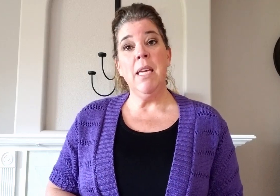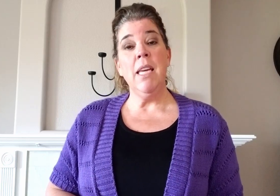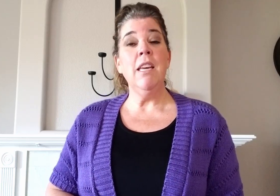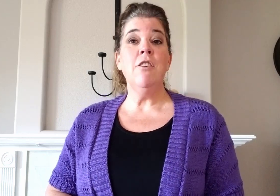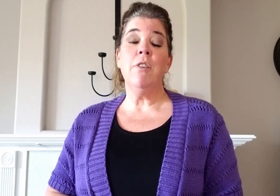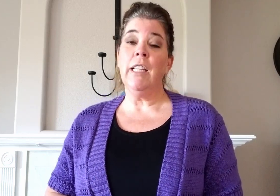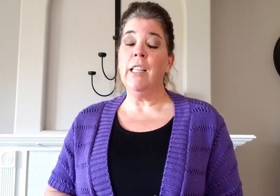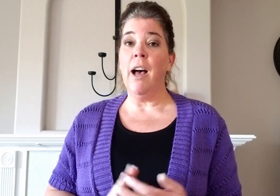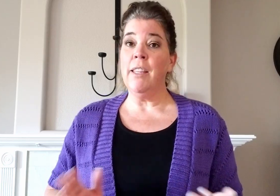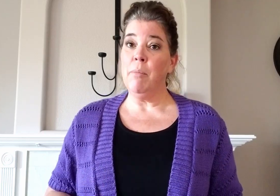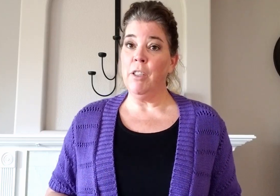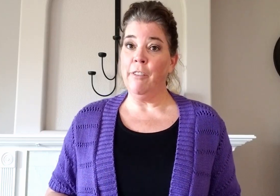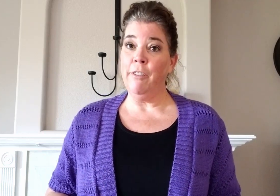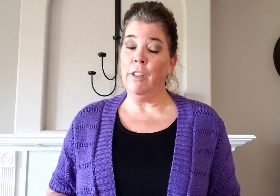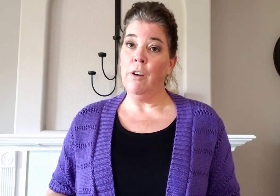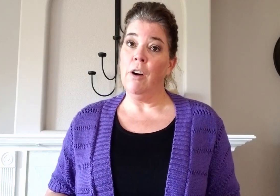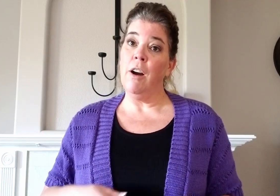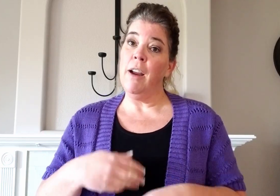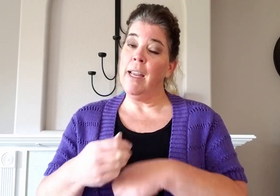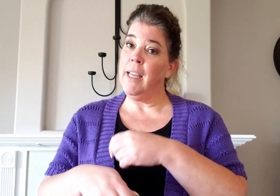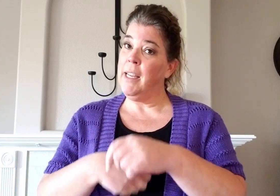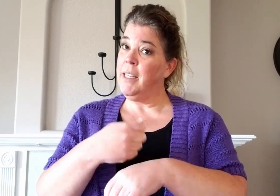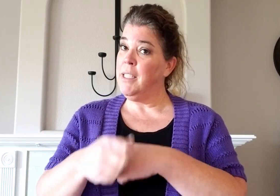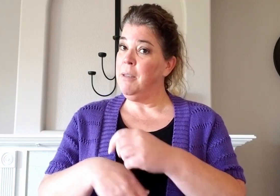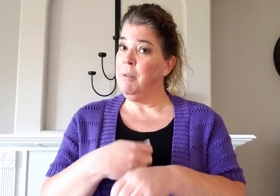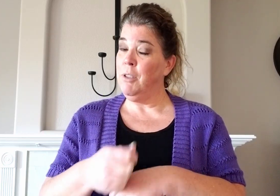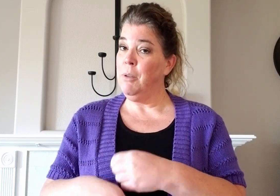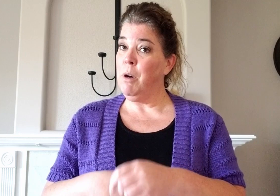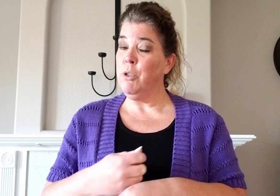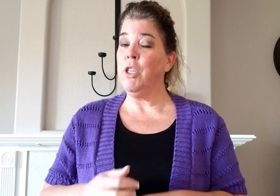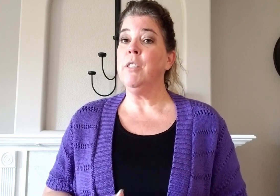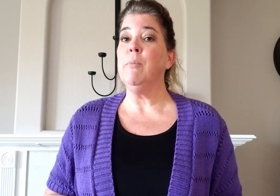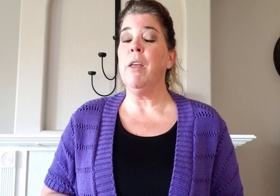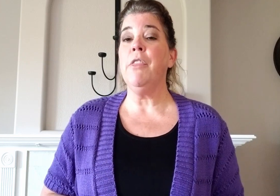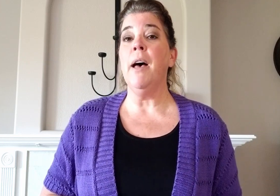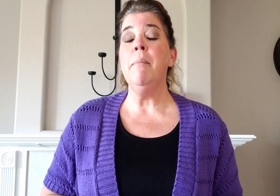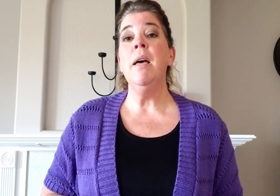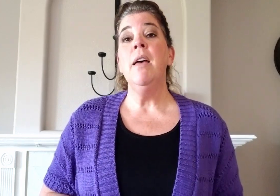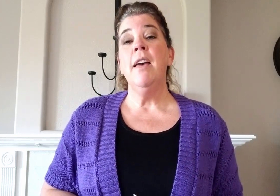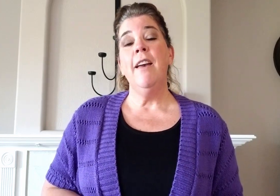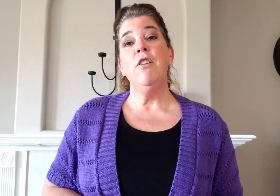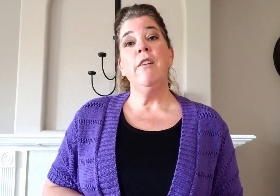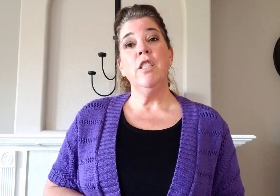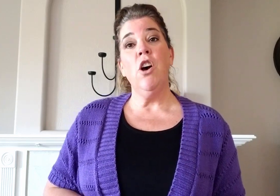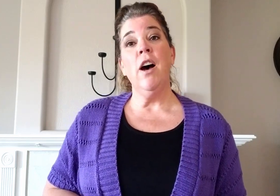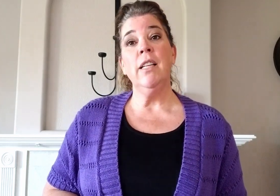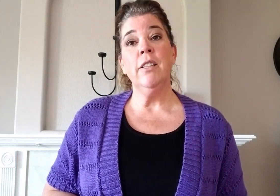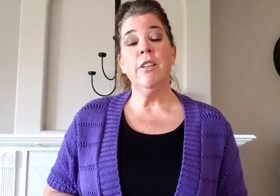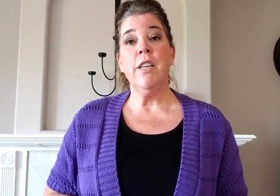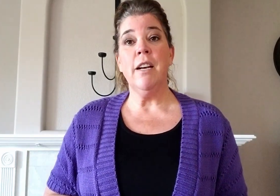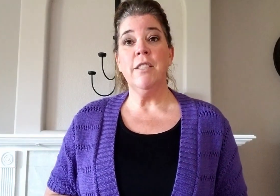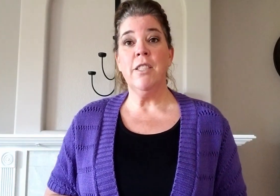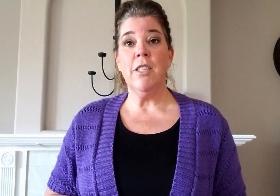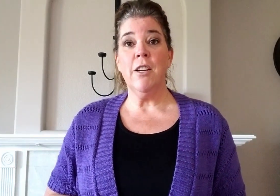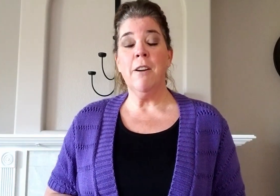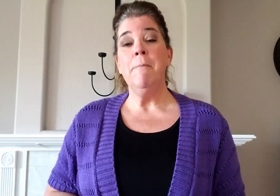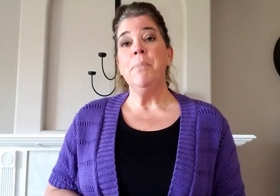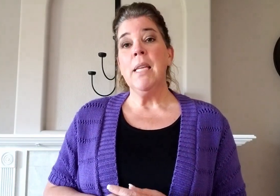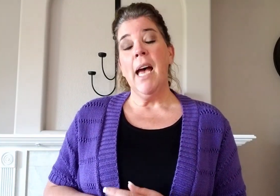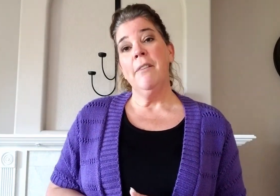you can lie them on the floor and do the motions with them. If you have a toddler or youngster have